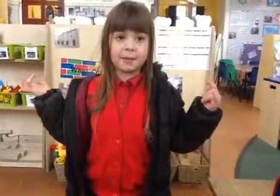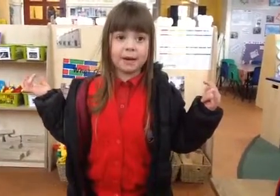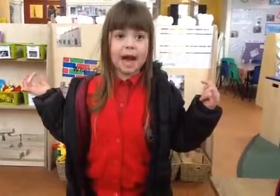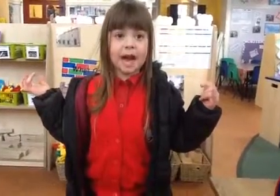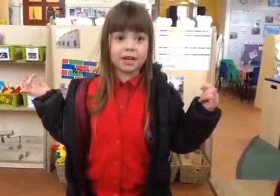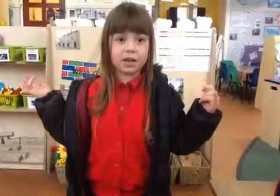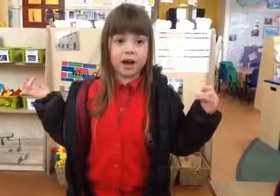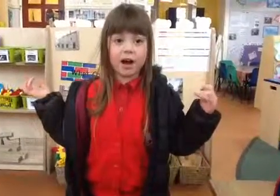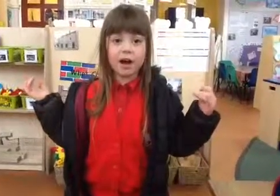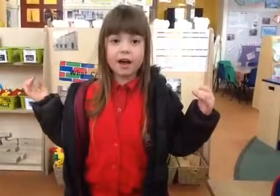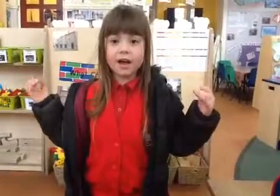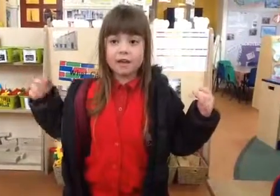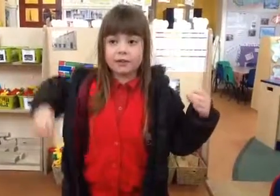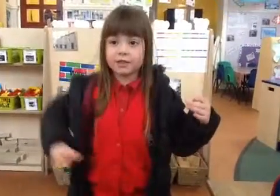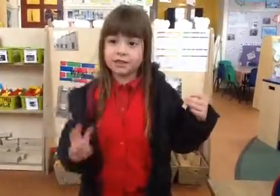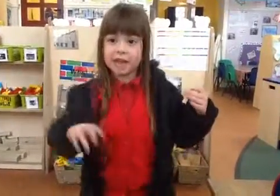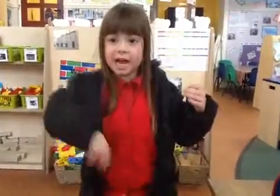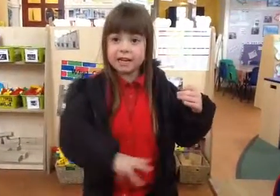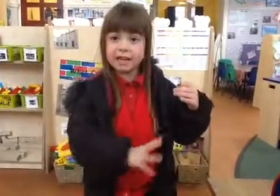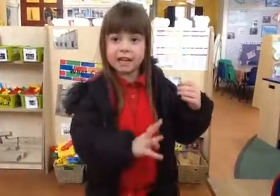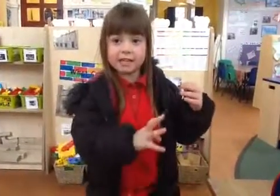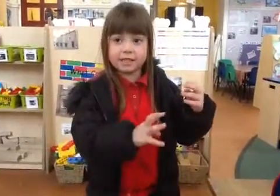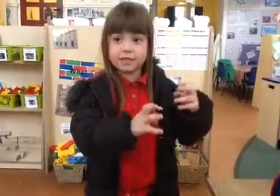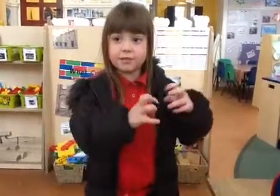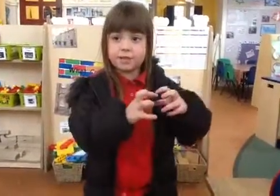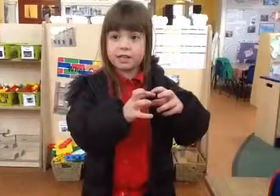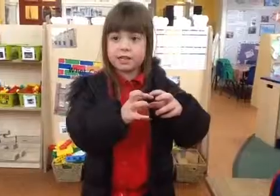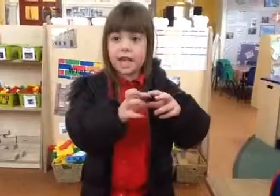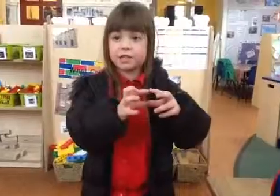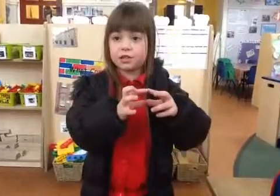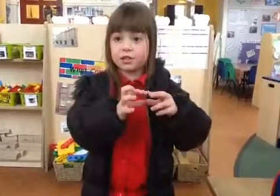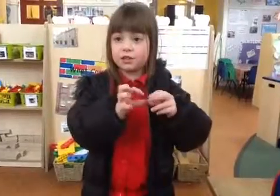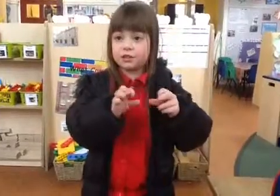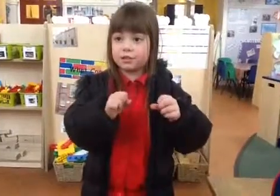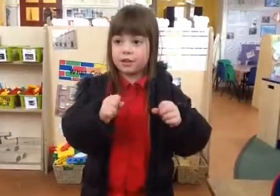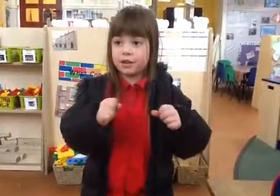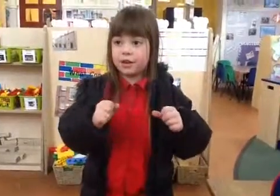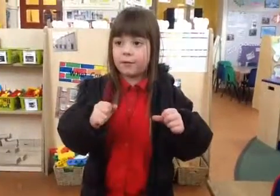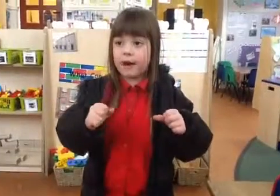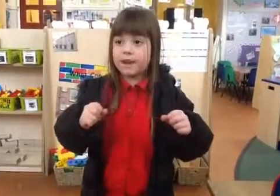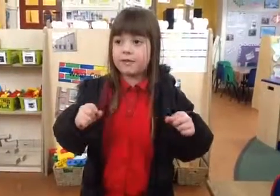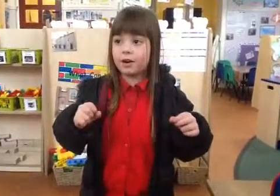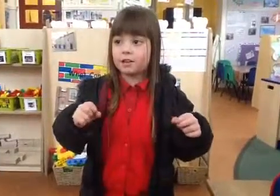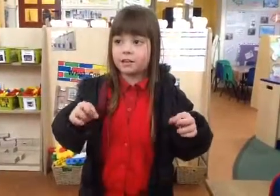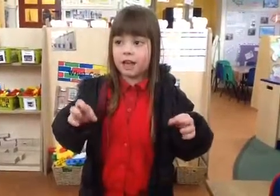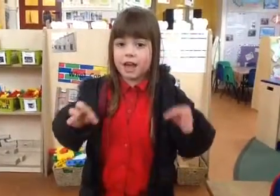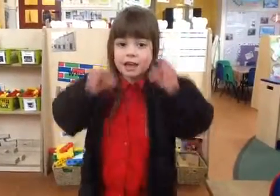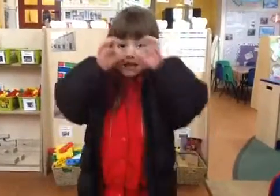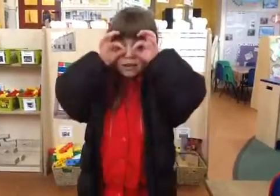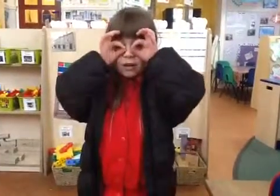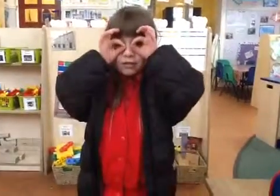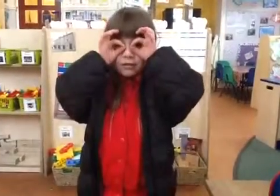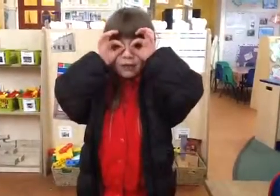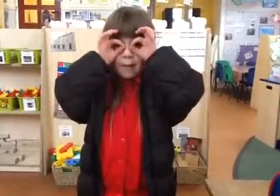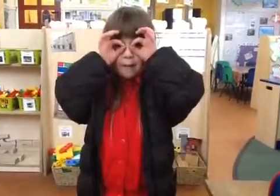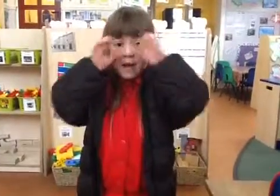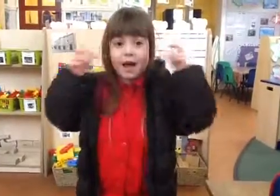Parker. He was sailing through the desert. When he was there, he saw his grandma